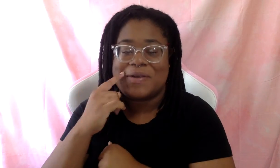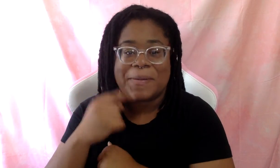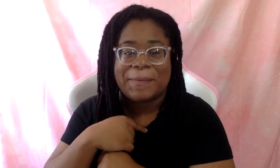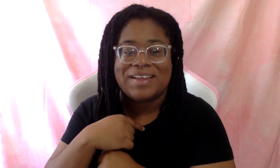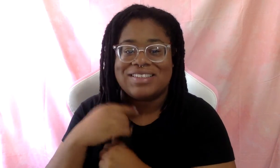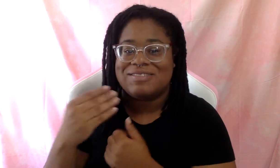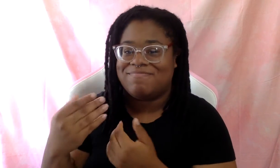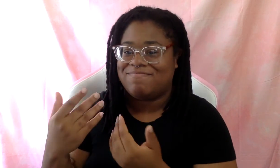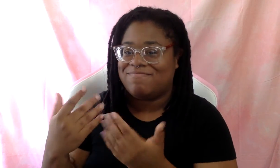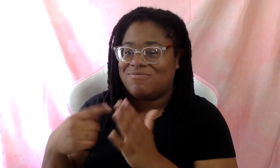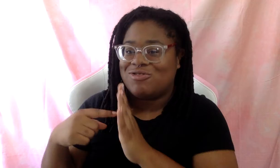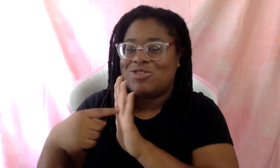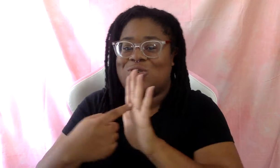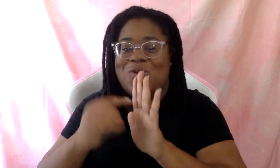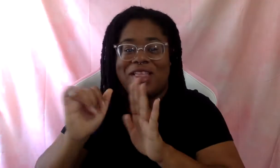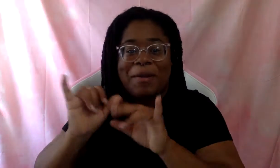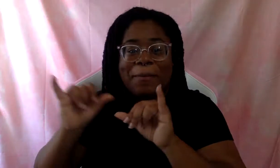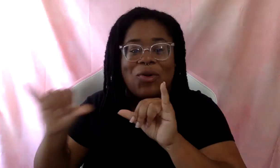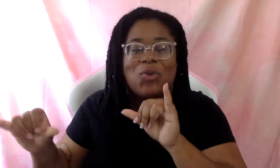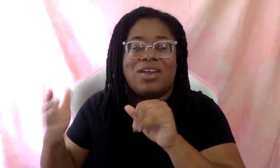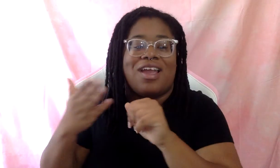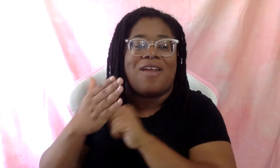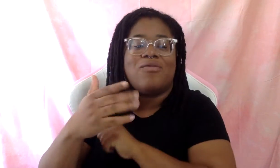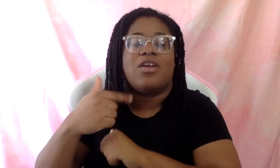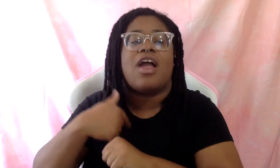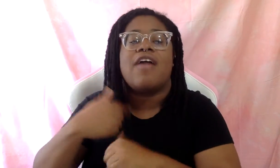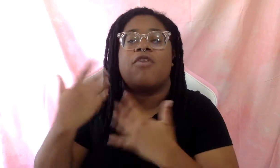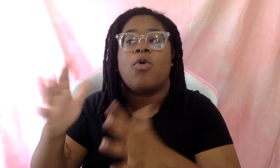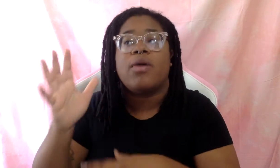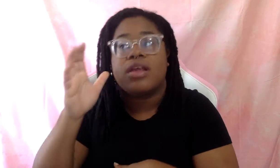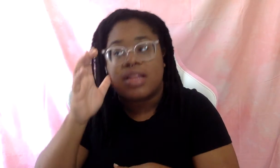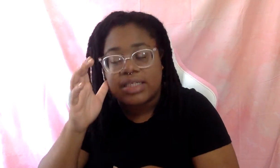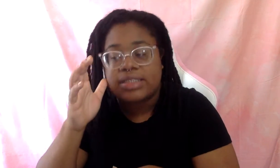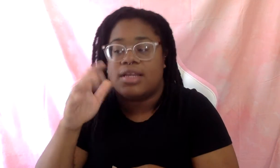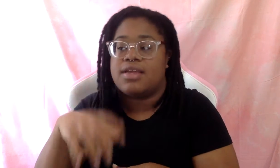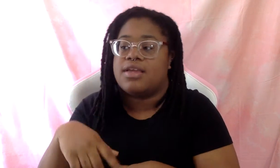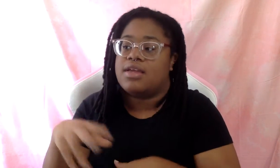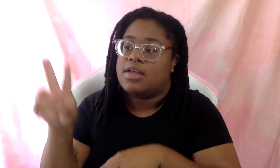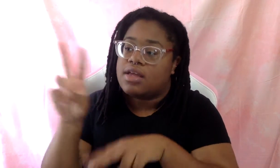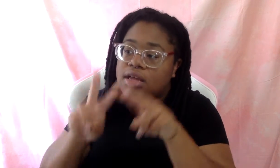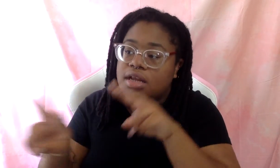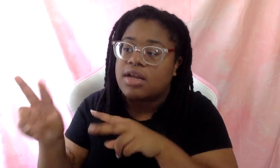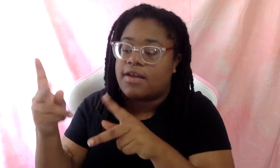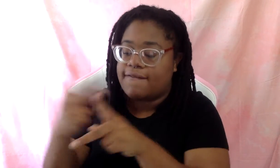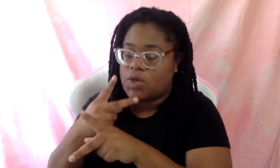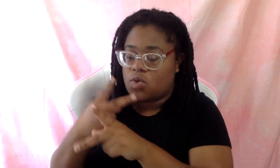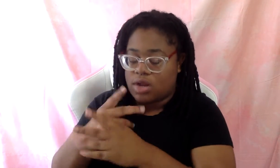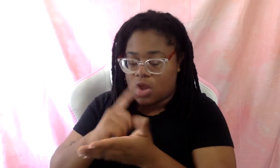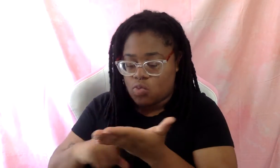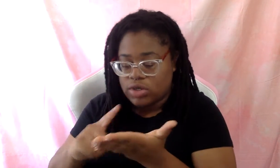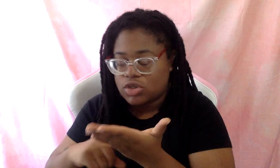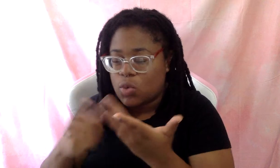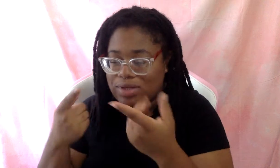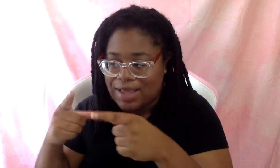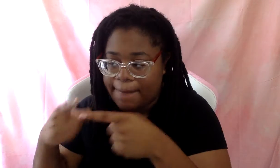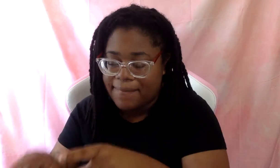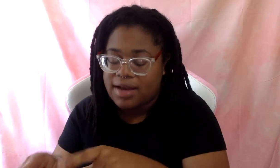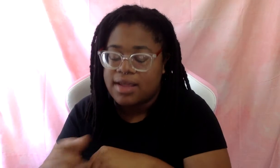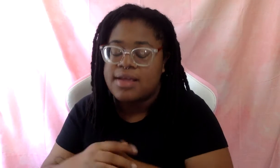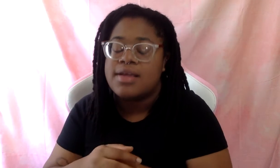that pattern after I've done the listening, after I've done the, the calculation of what's going on. Um, and